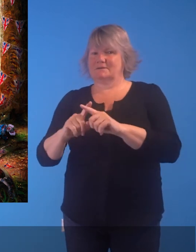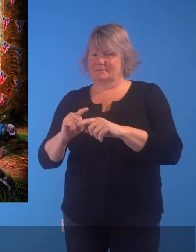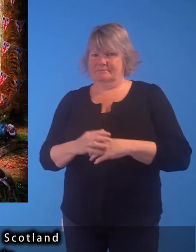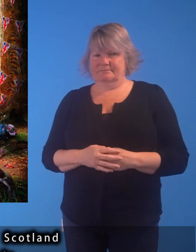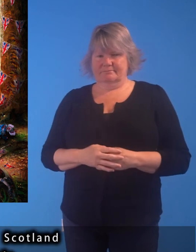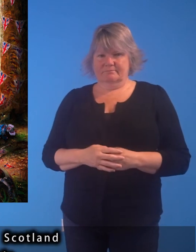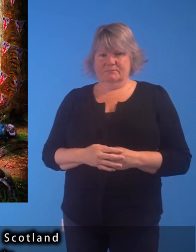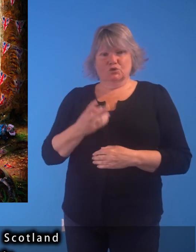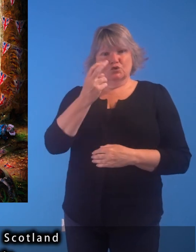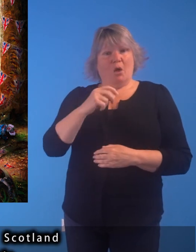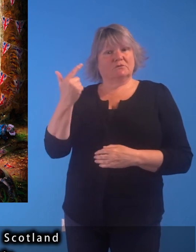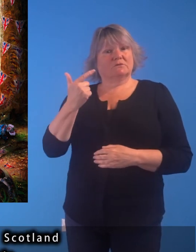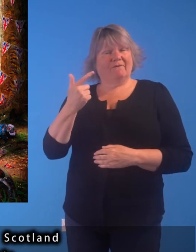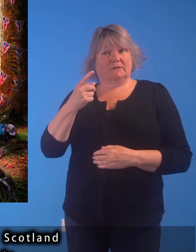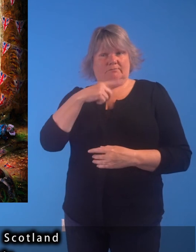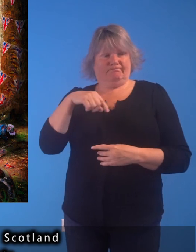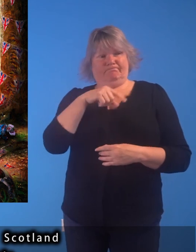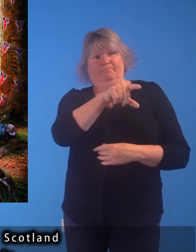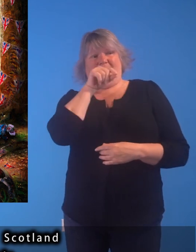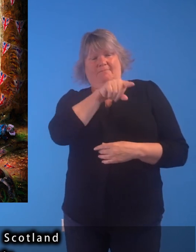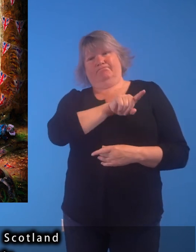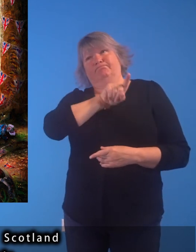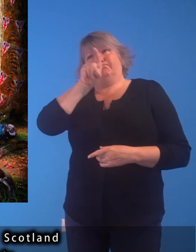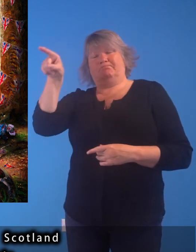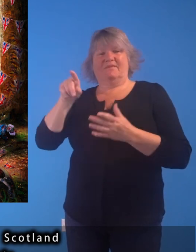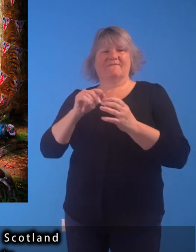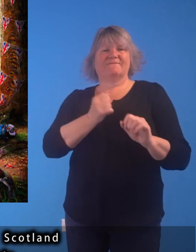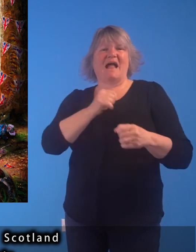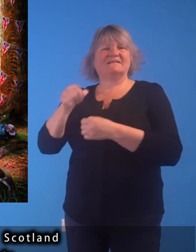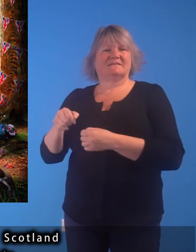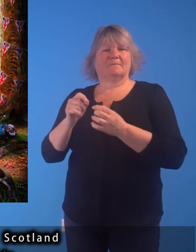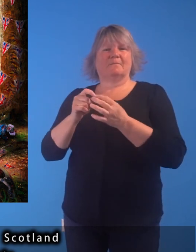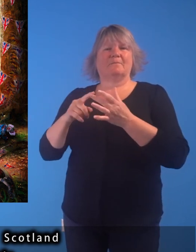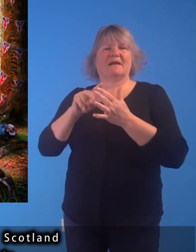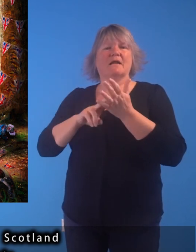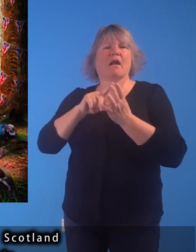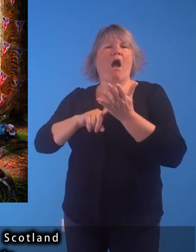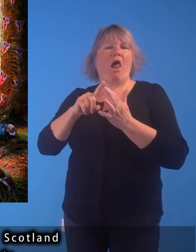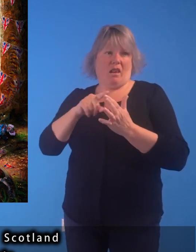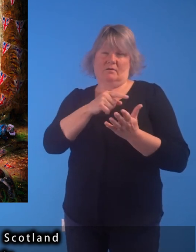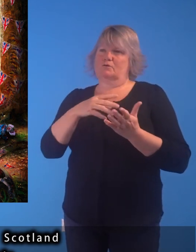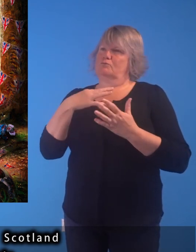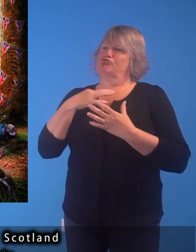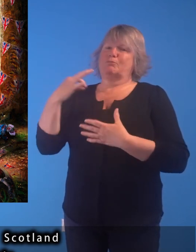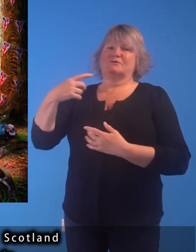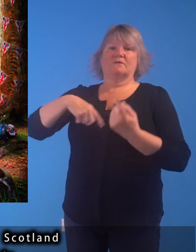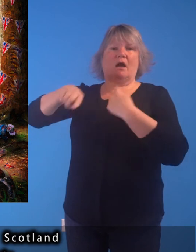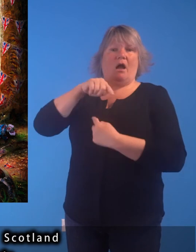In 2017, she was chosen to represent Scotland at the prestigious Venice Biennale.